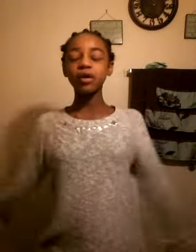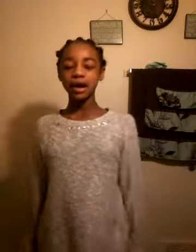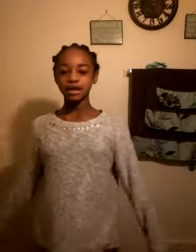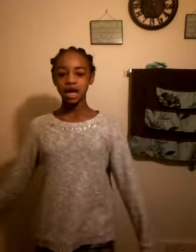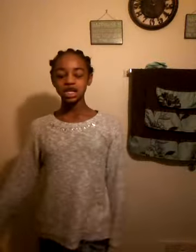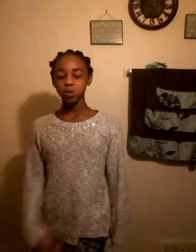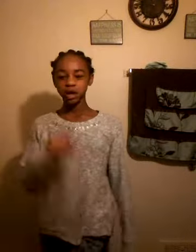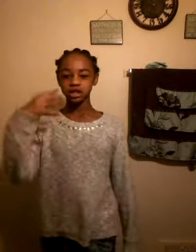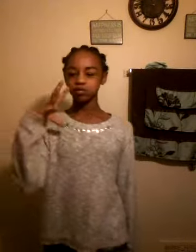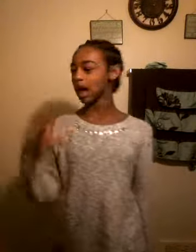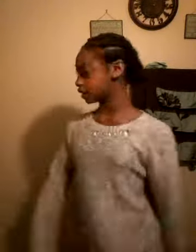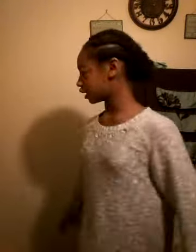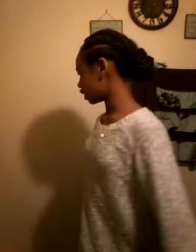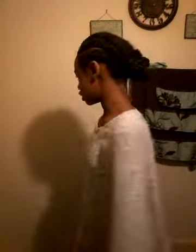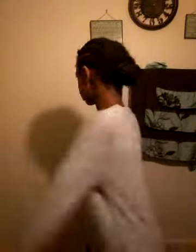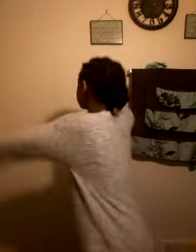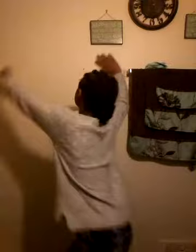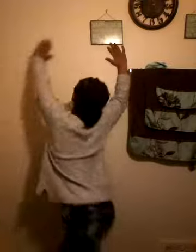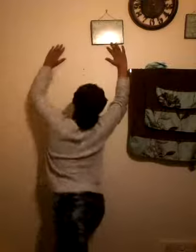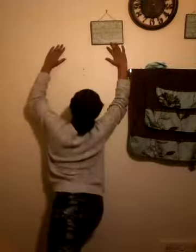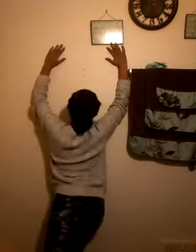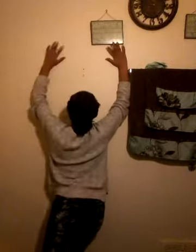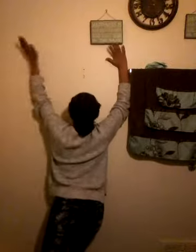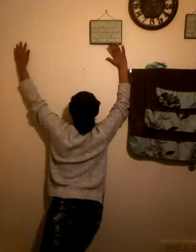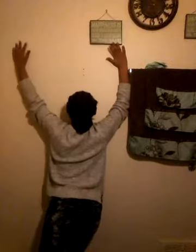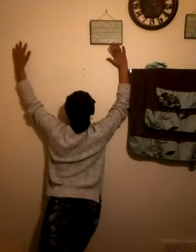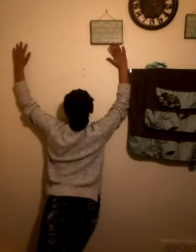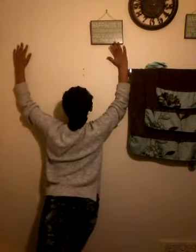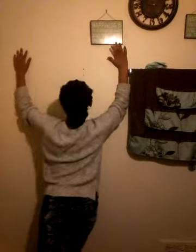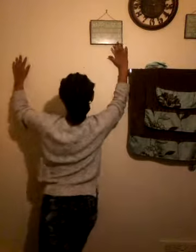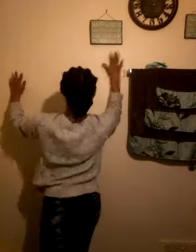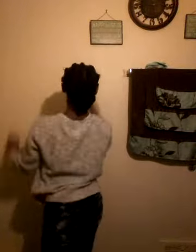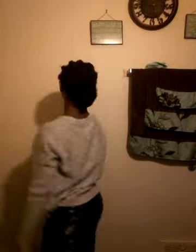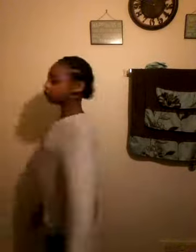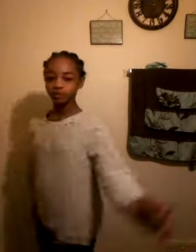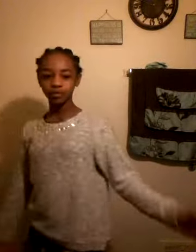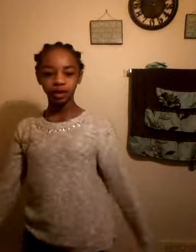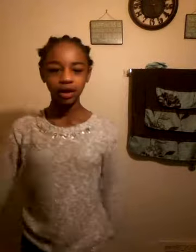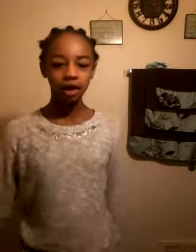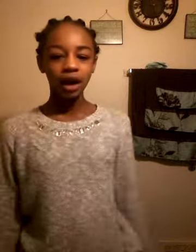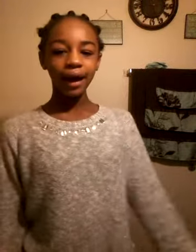because I just wanted it to light like this I love you light I love you and